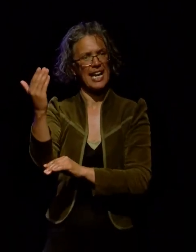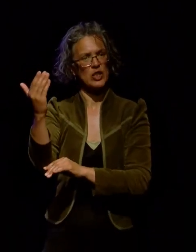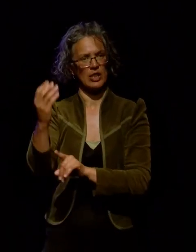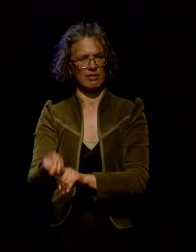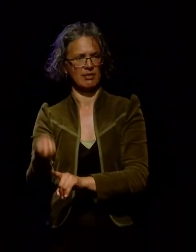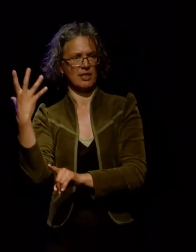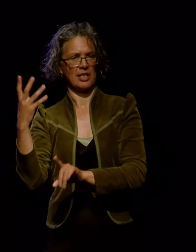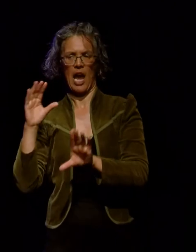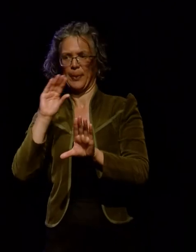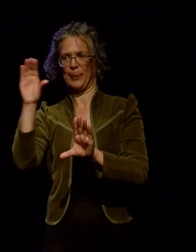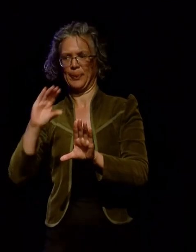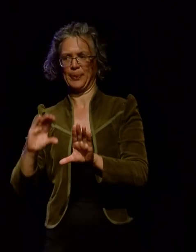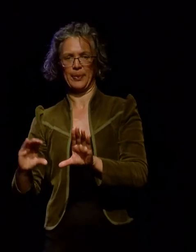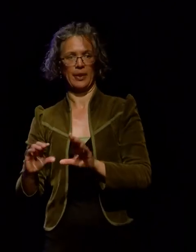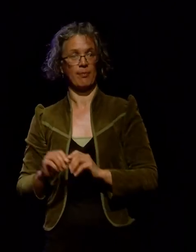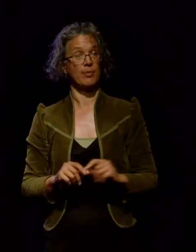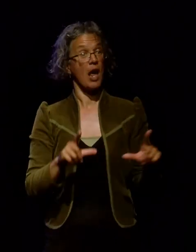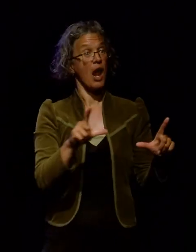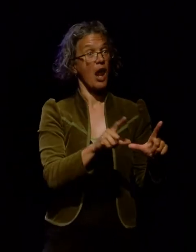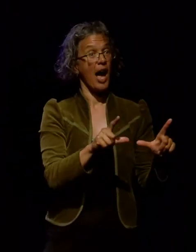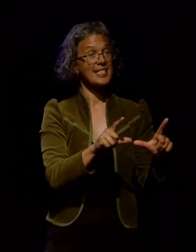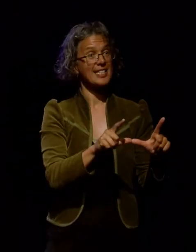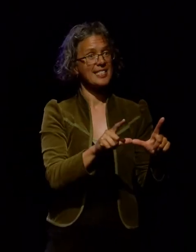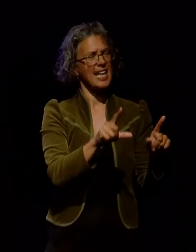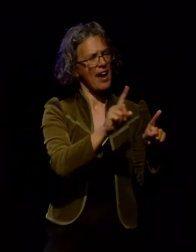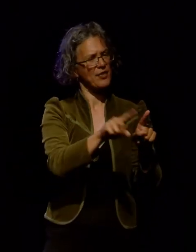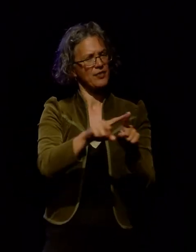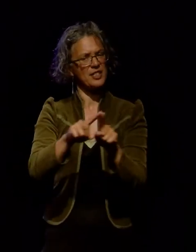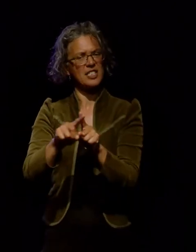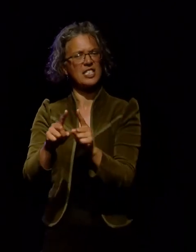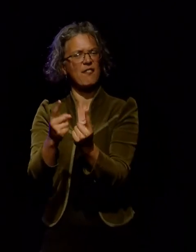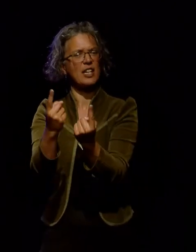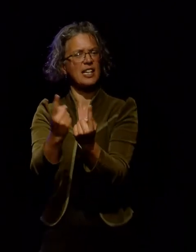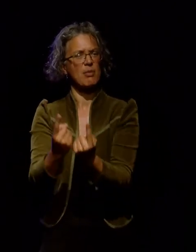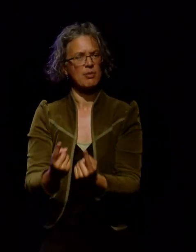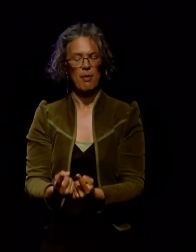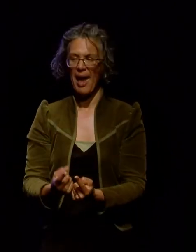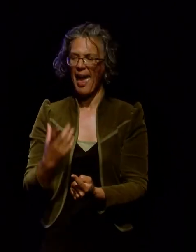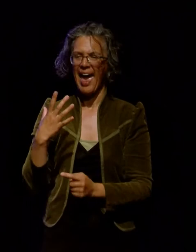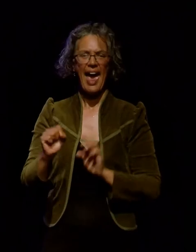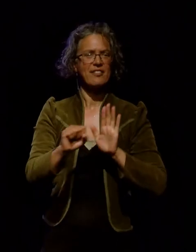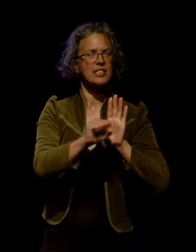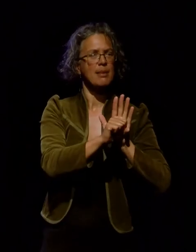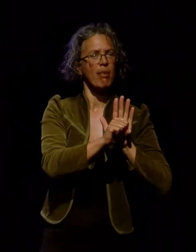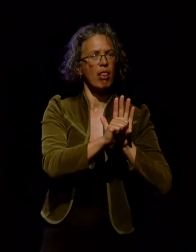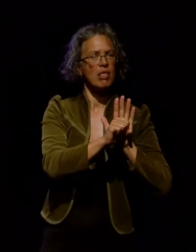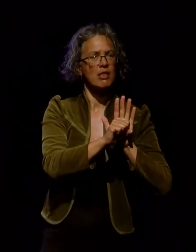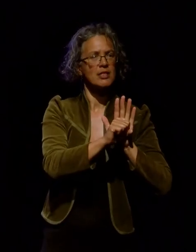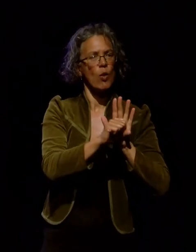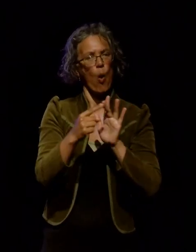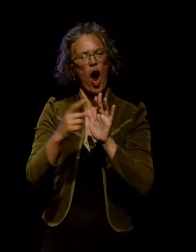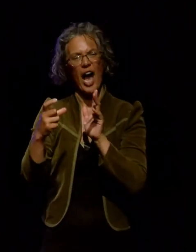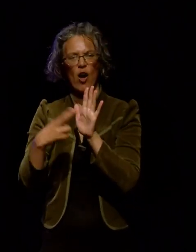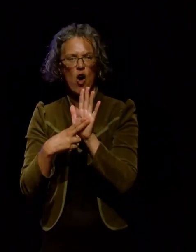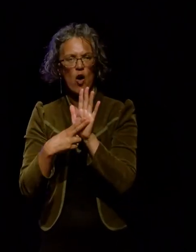Each of the licences are actually made up of different components or elements. They're usually symboled by little icons or in the letters.